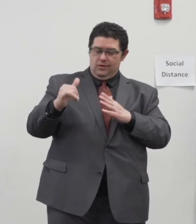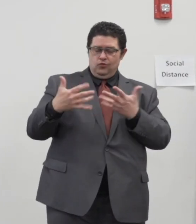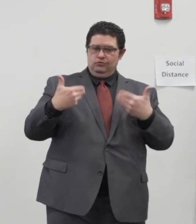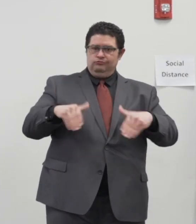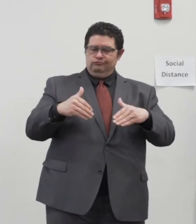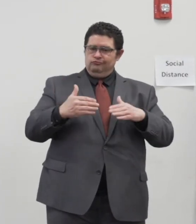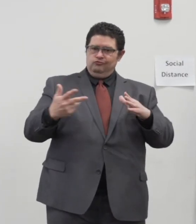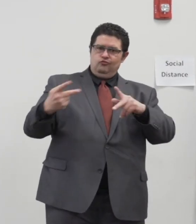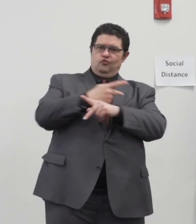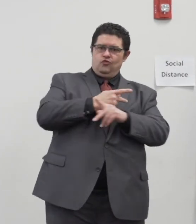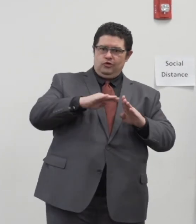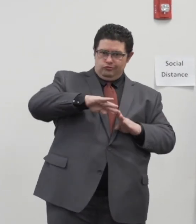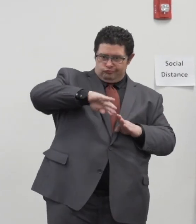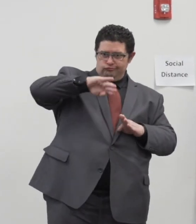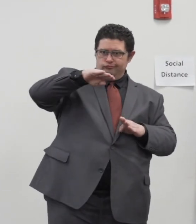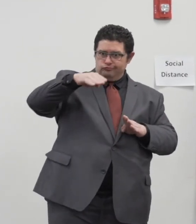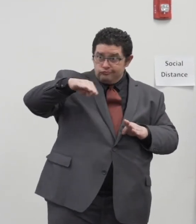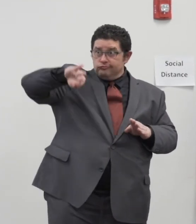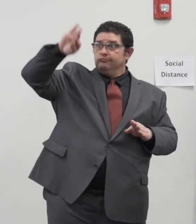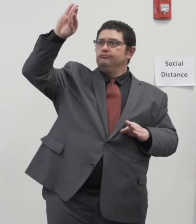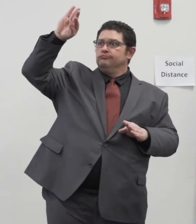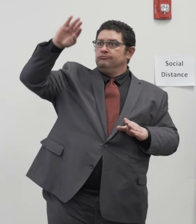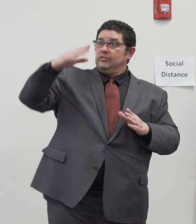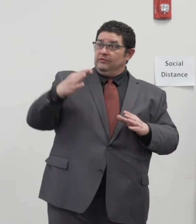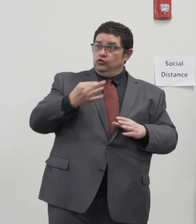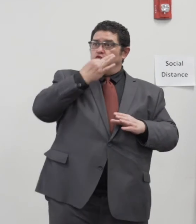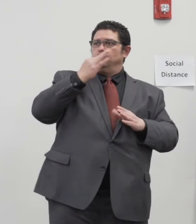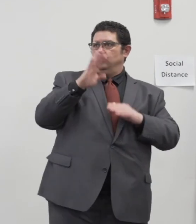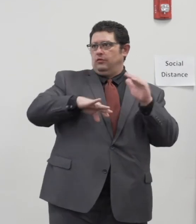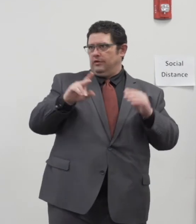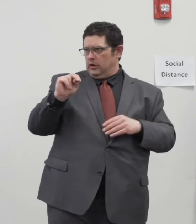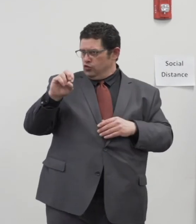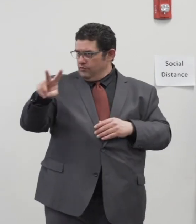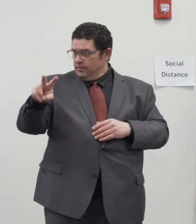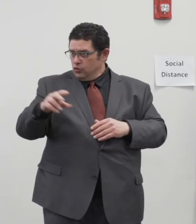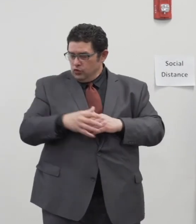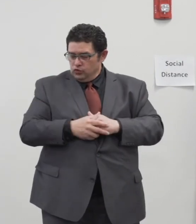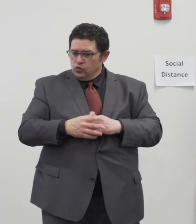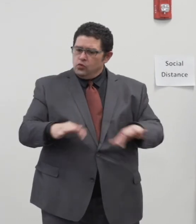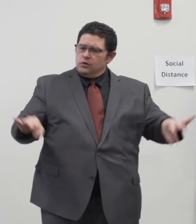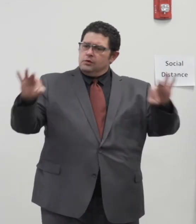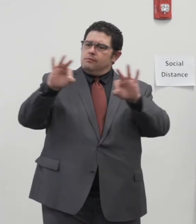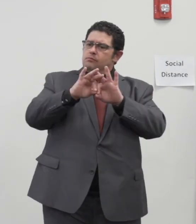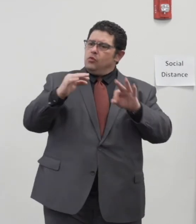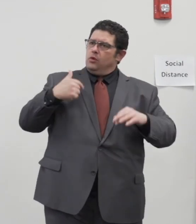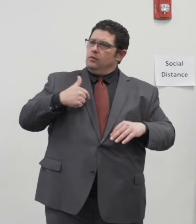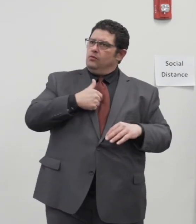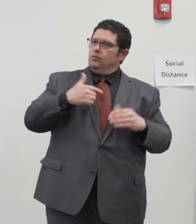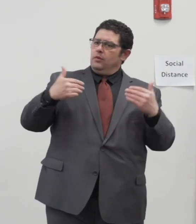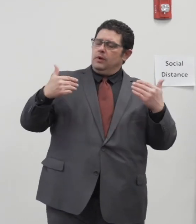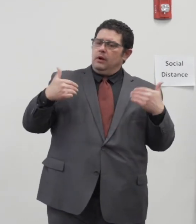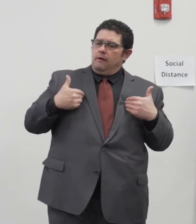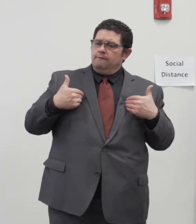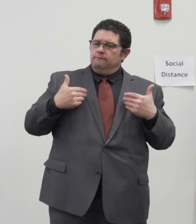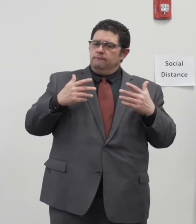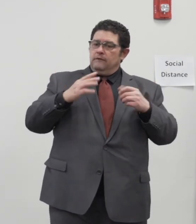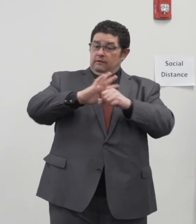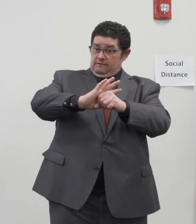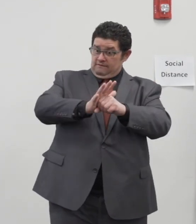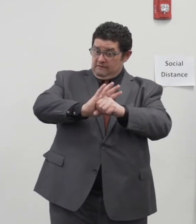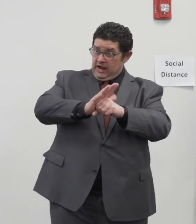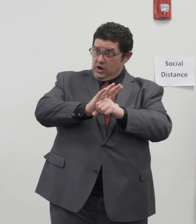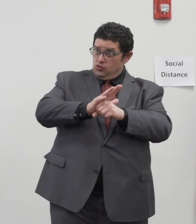for a second wave even sooner than November so it's very important that we have the the virus